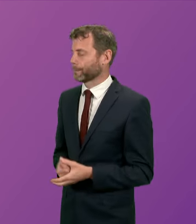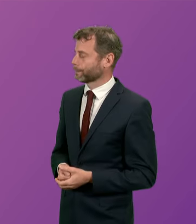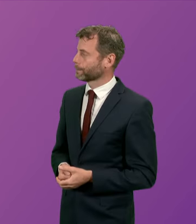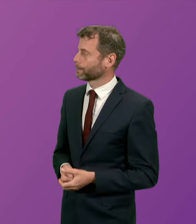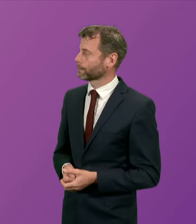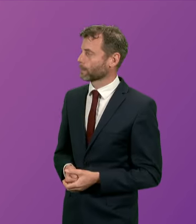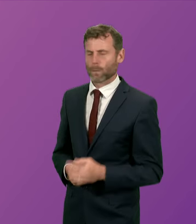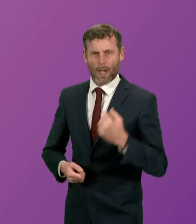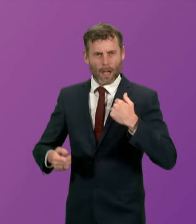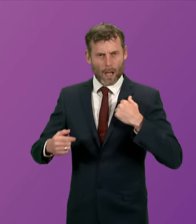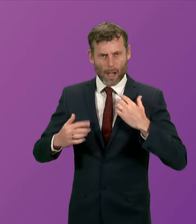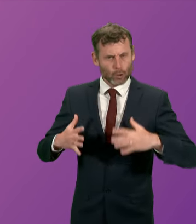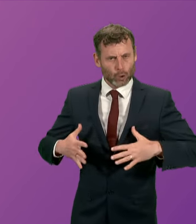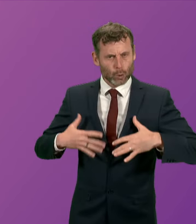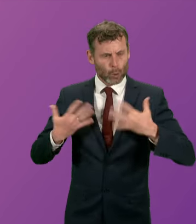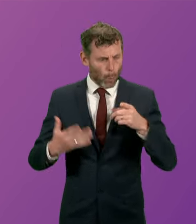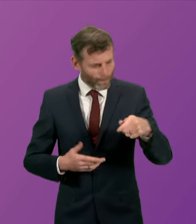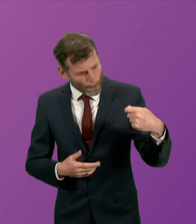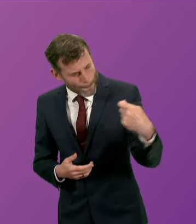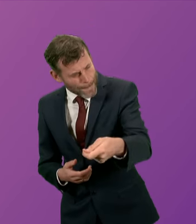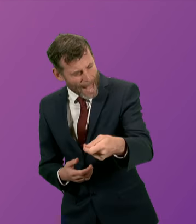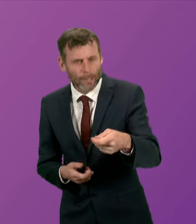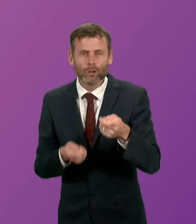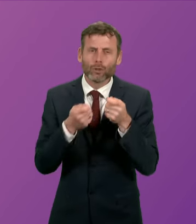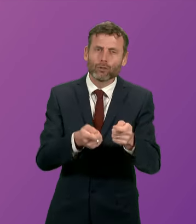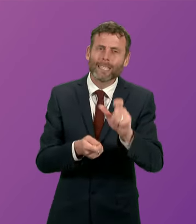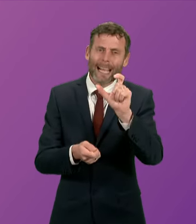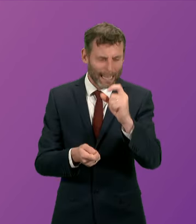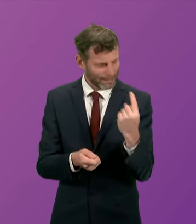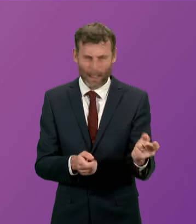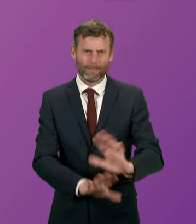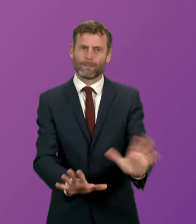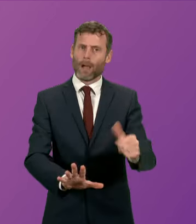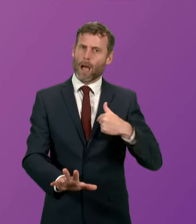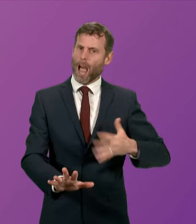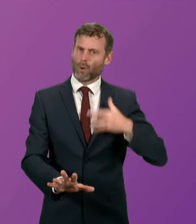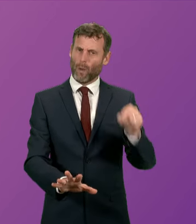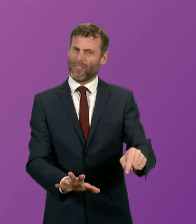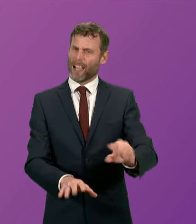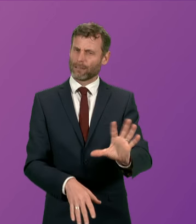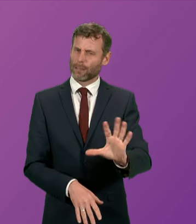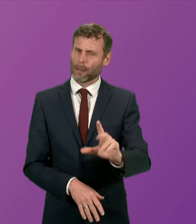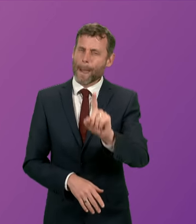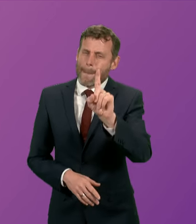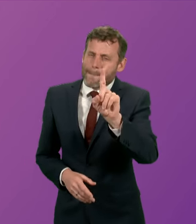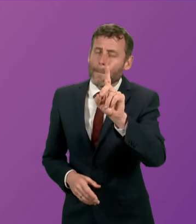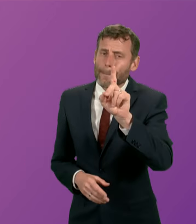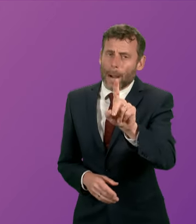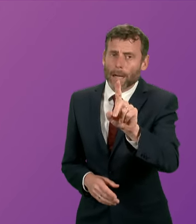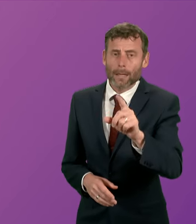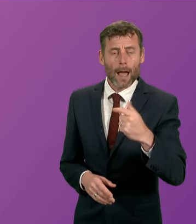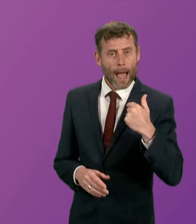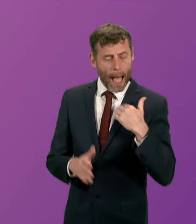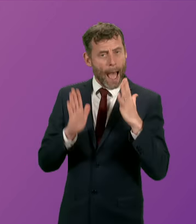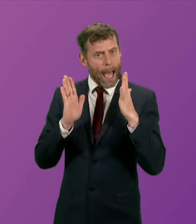I don't want anybody to have to pay for cancer treatment in Scotland. But, but, I have to